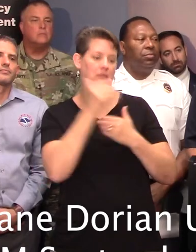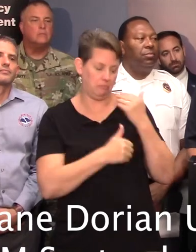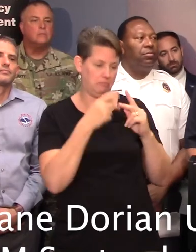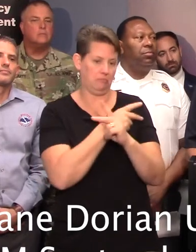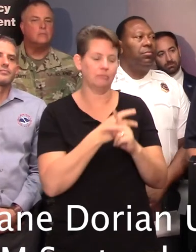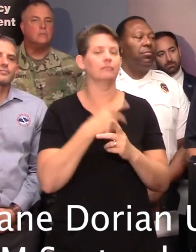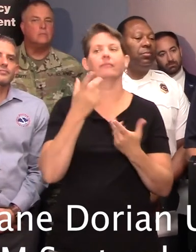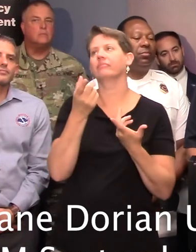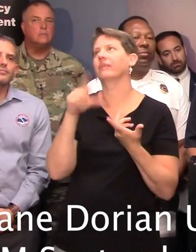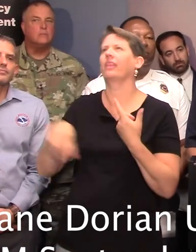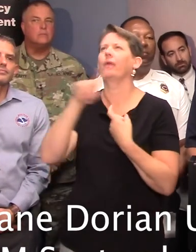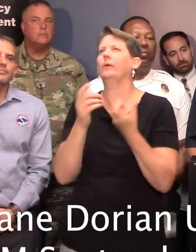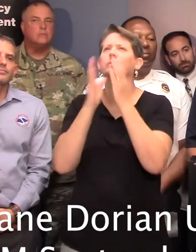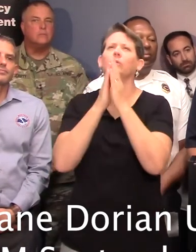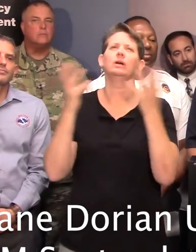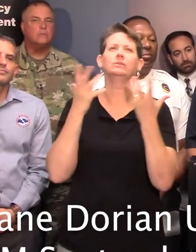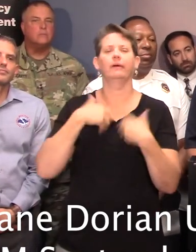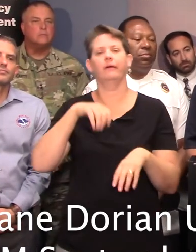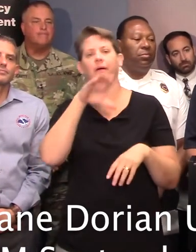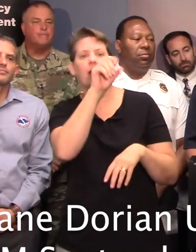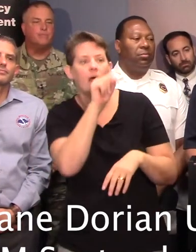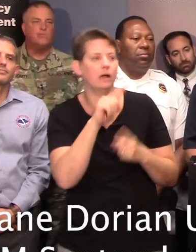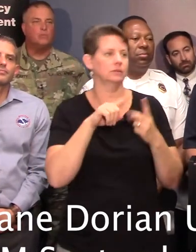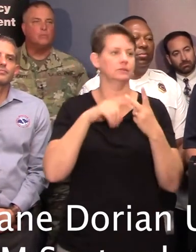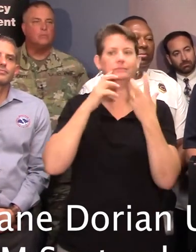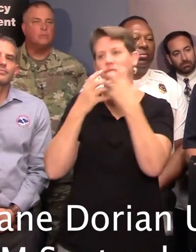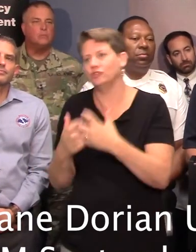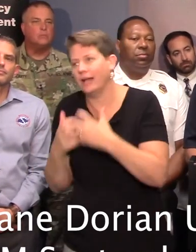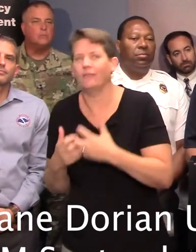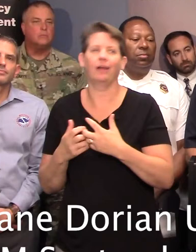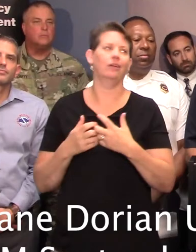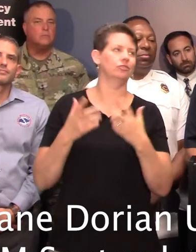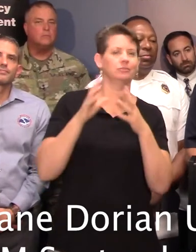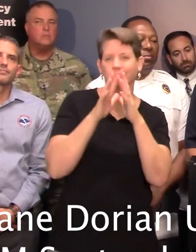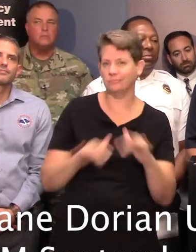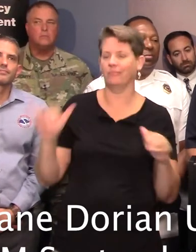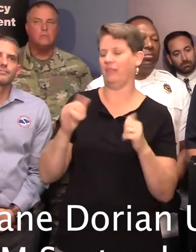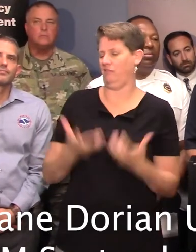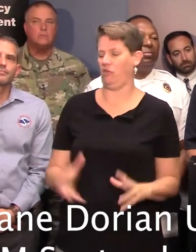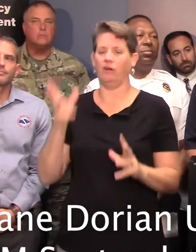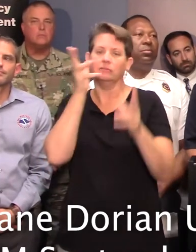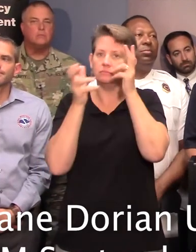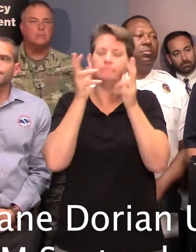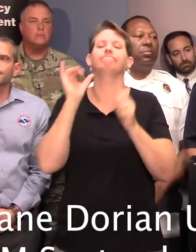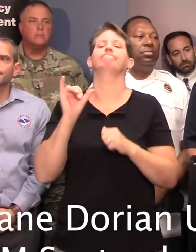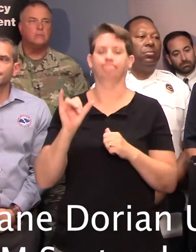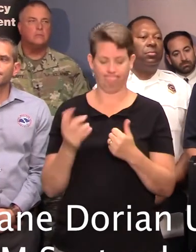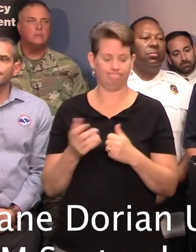requests range anywhere from cots to generators, and you've already heard some of the requests that was already reported out.